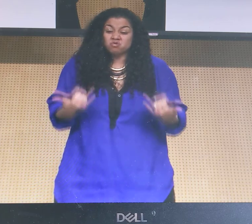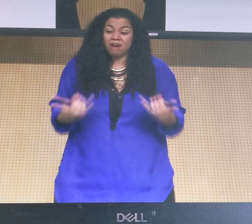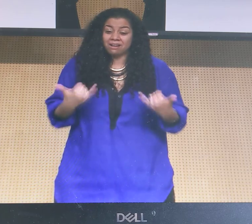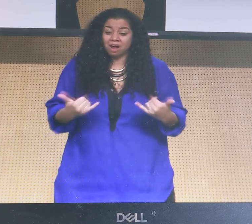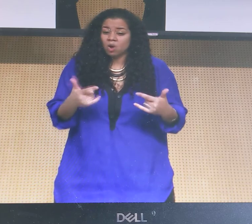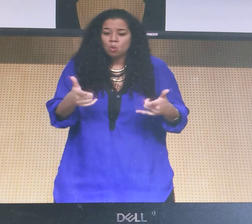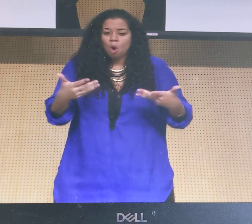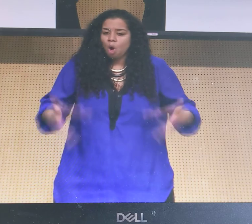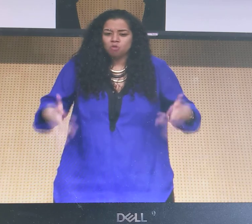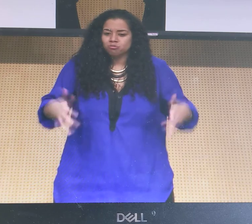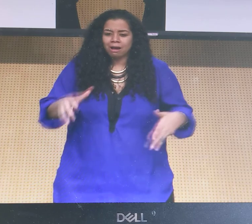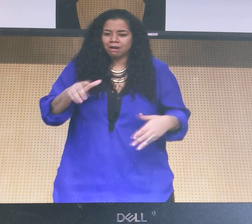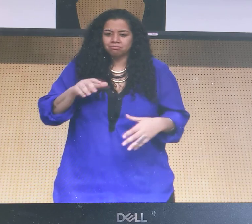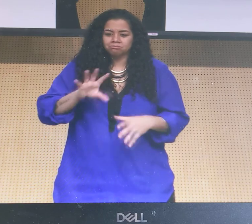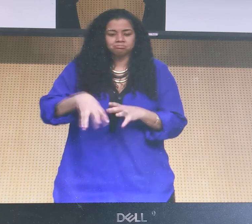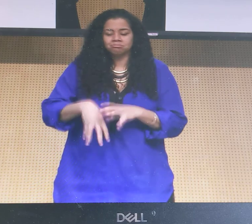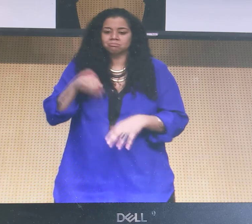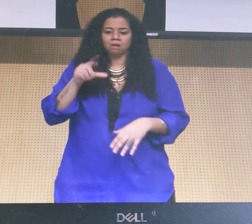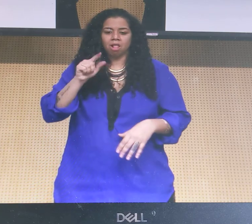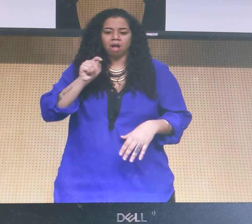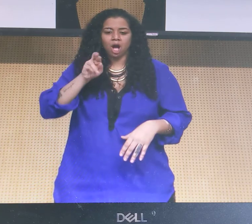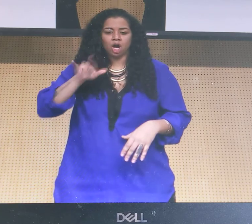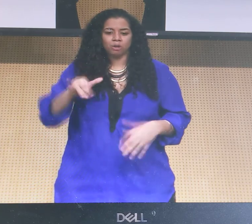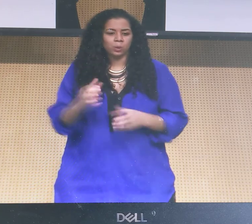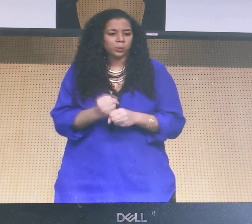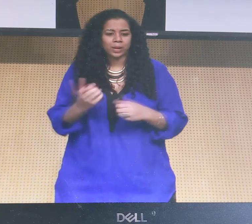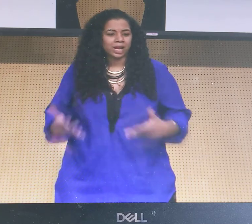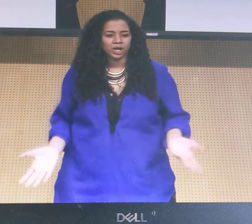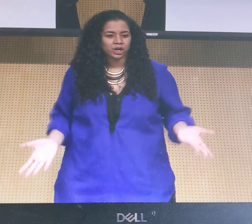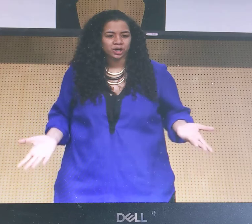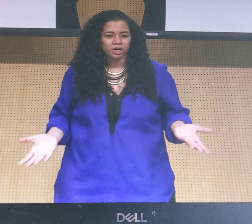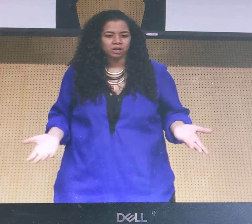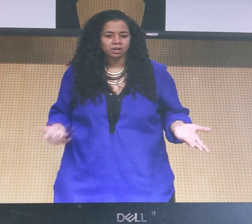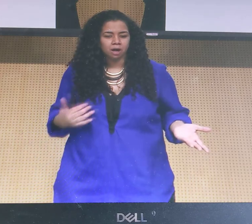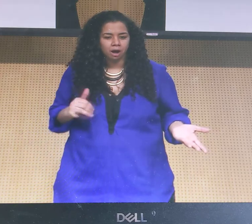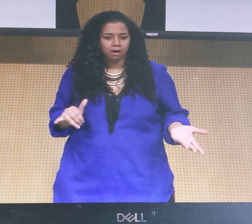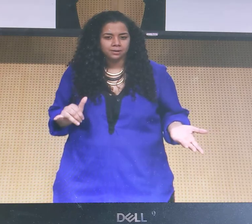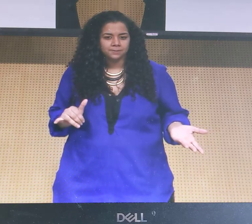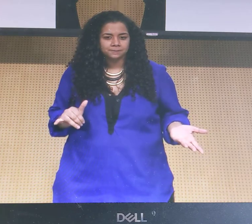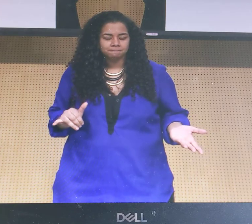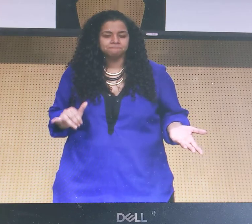have a life right now. We already won the lottery. We did it.